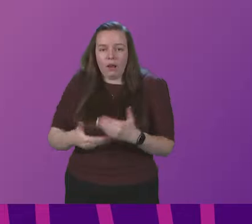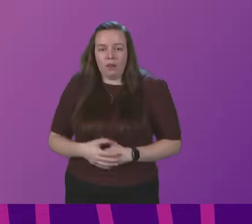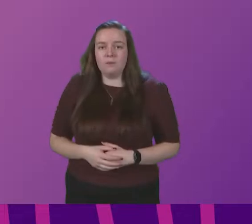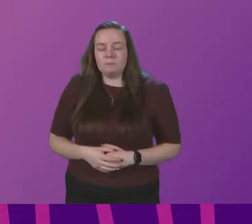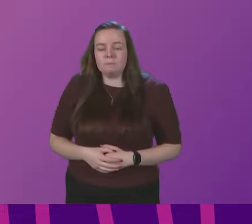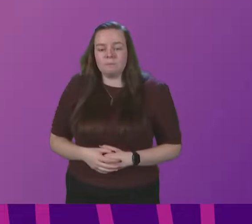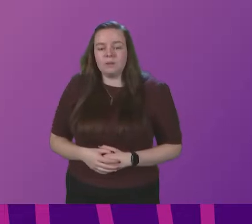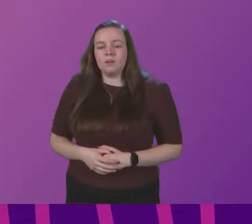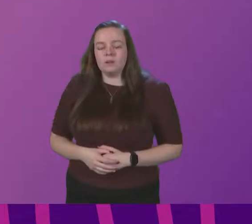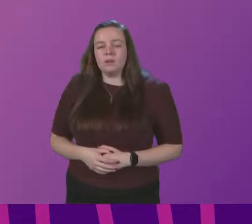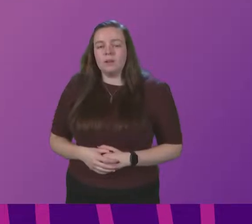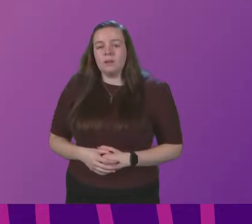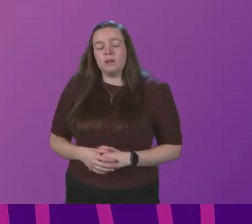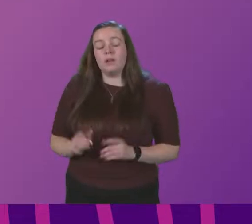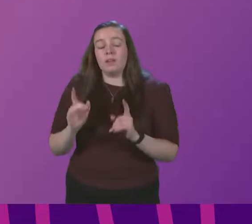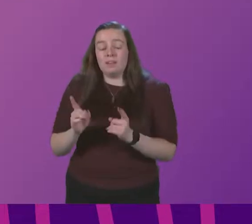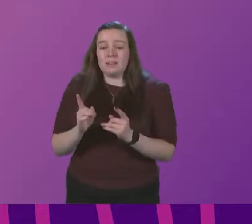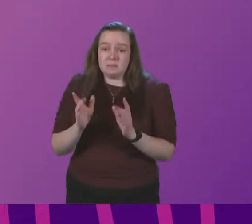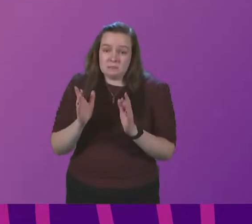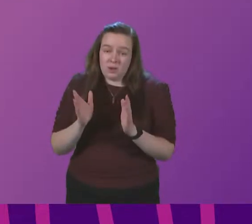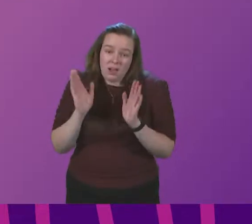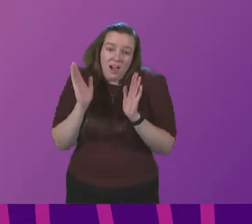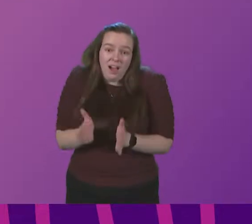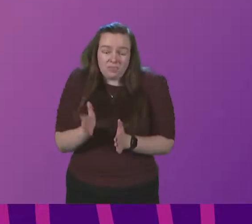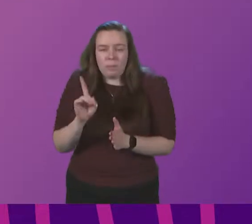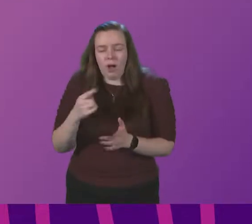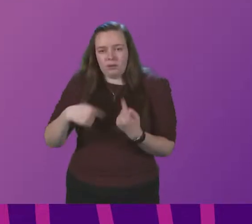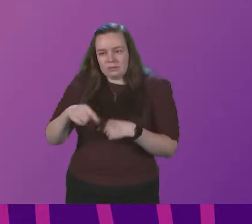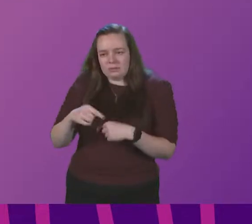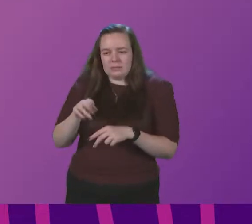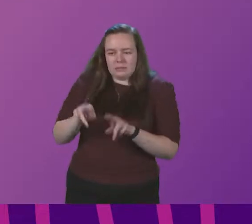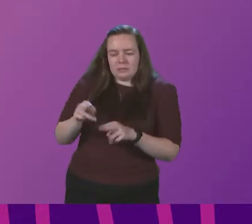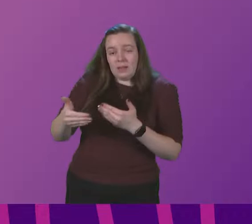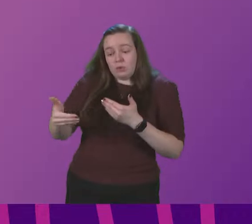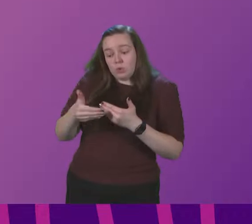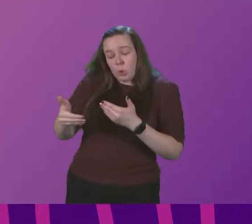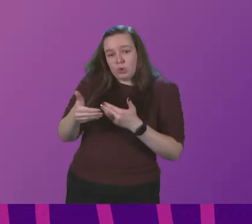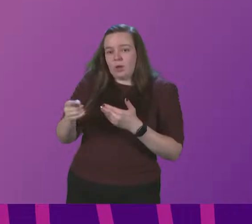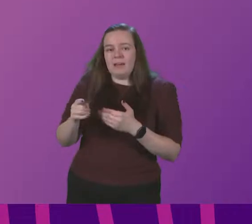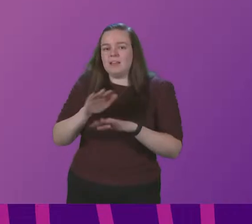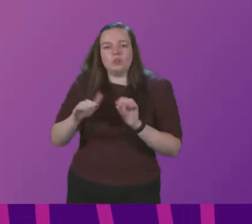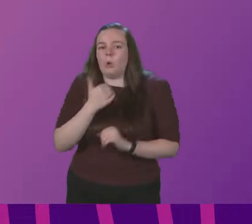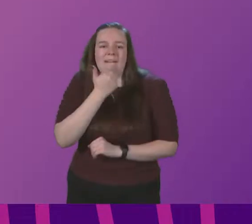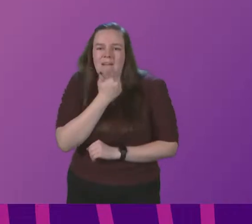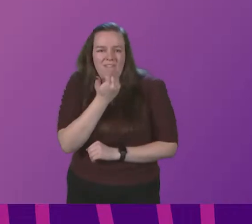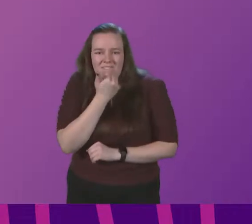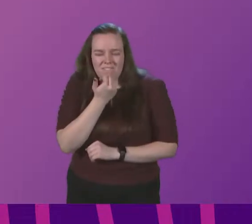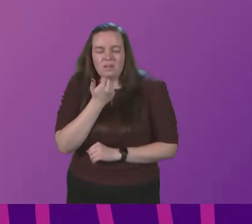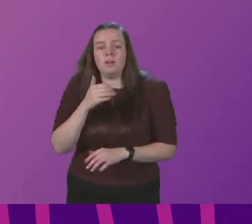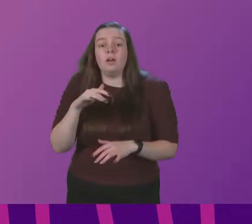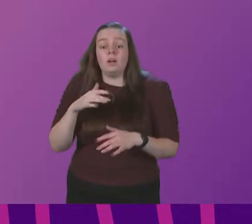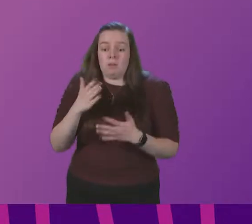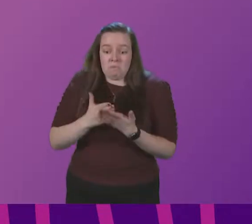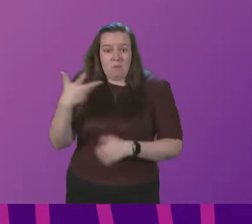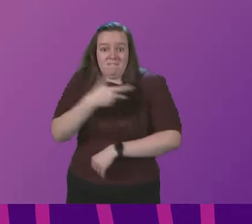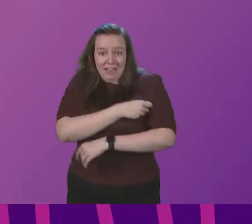But while this is necessary, our judgment is that in the short term it will not be sufficient. While we are speeding